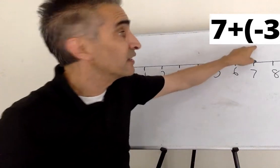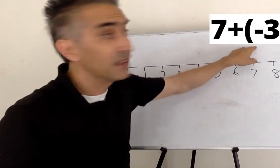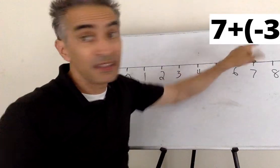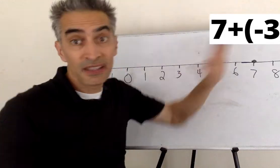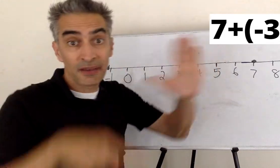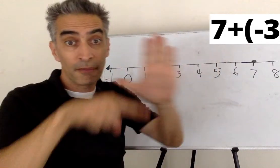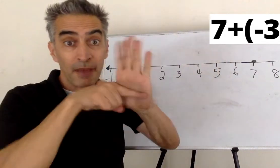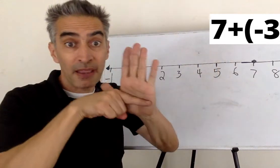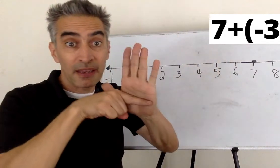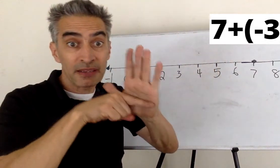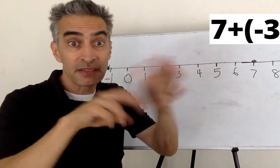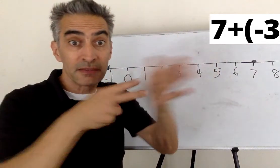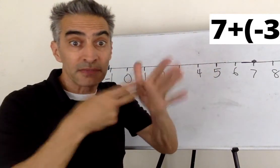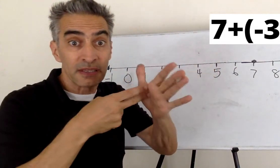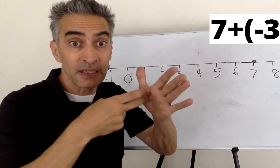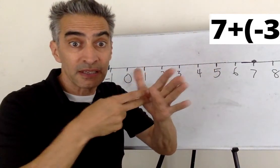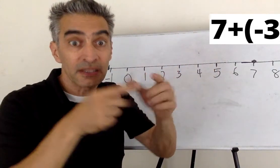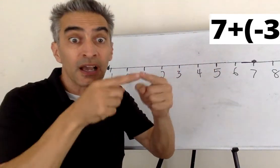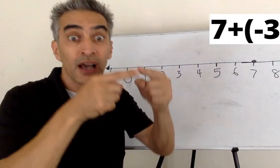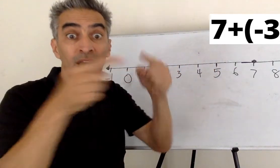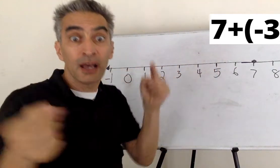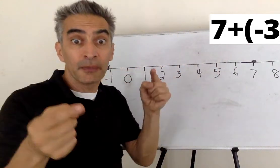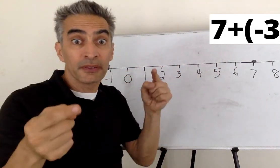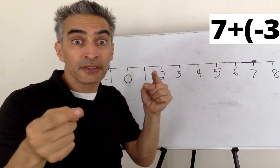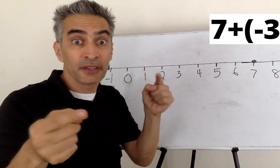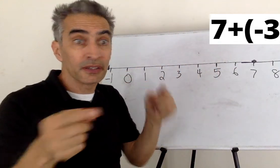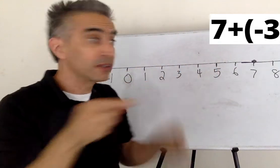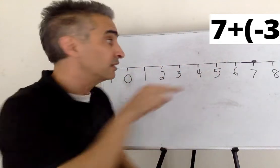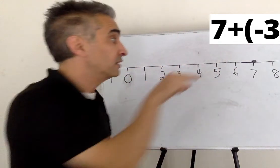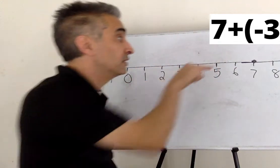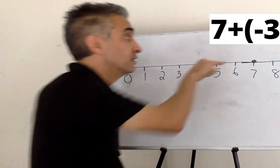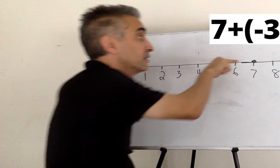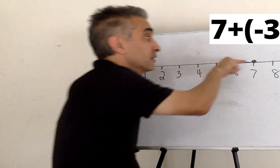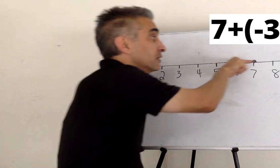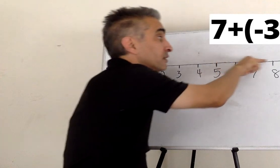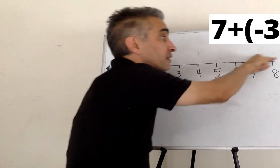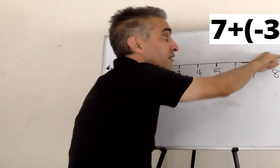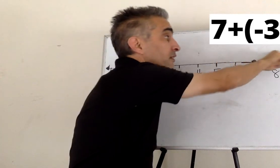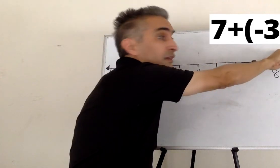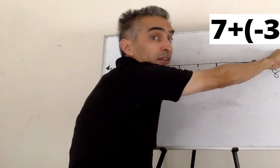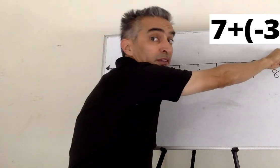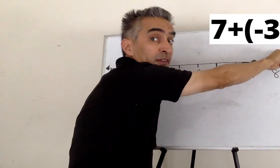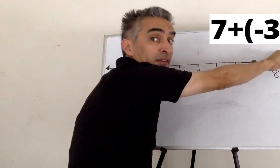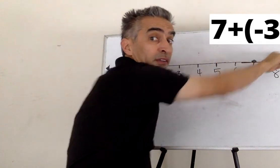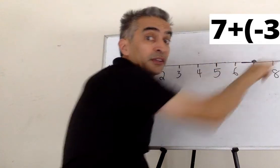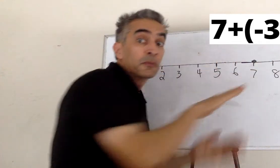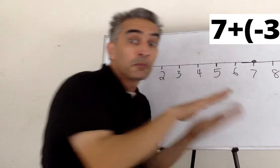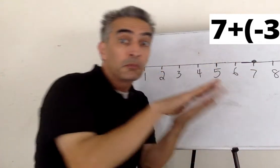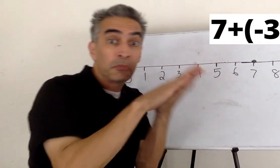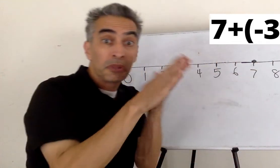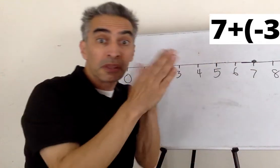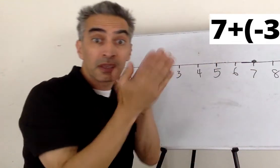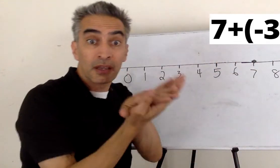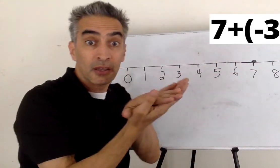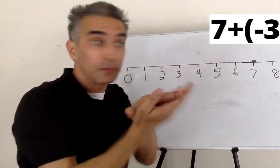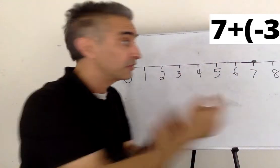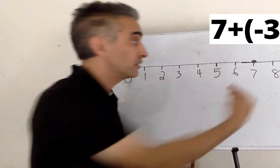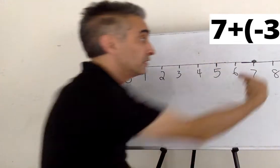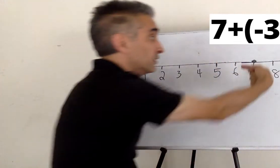This negative sign means now we go the opposite direction. So, we head